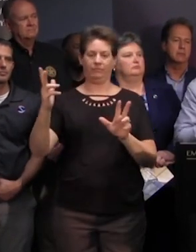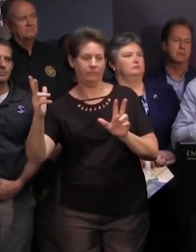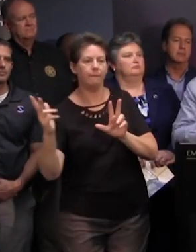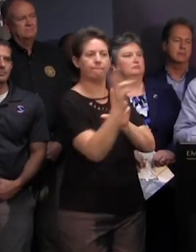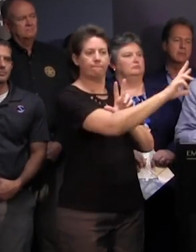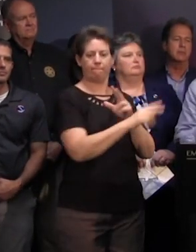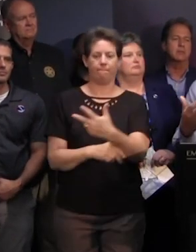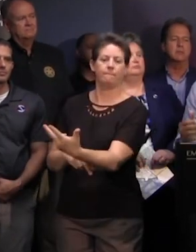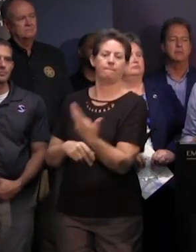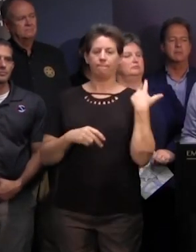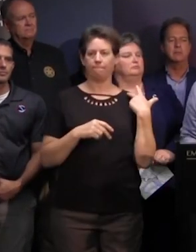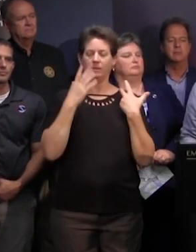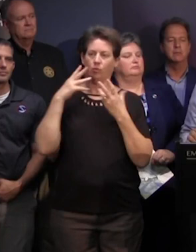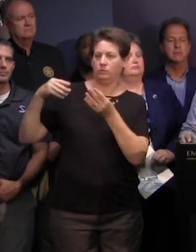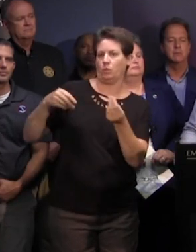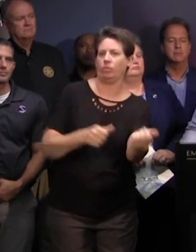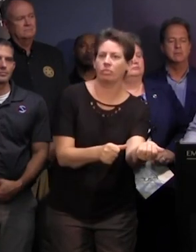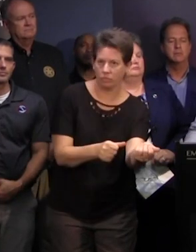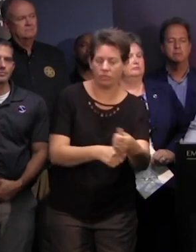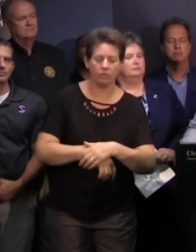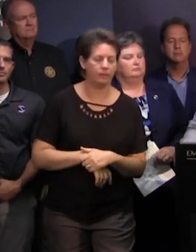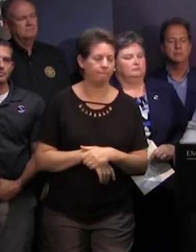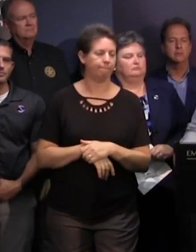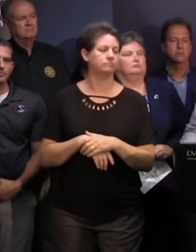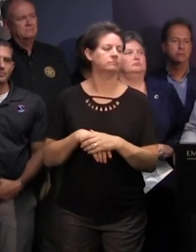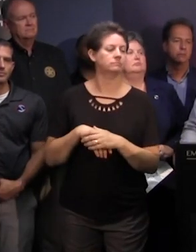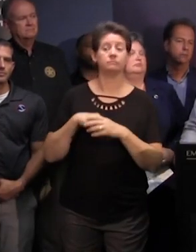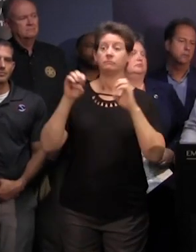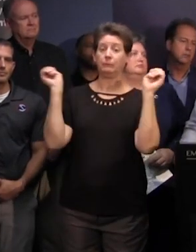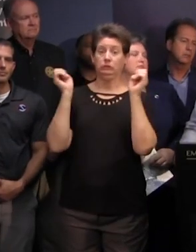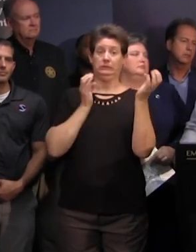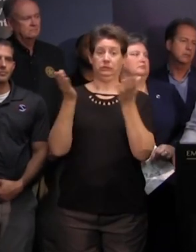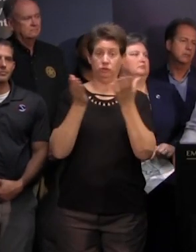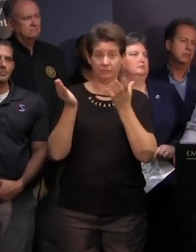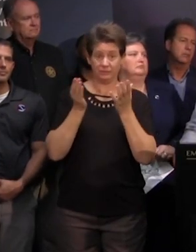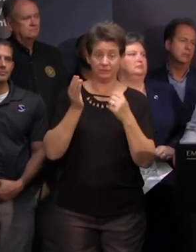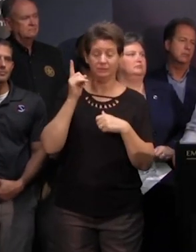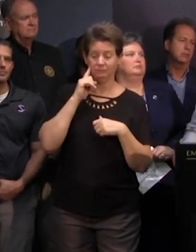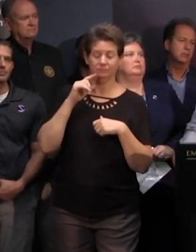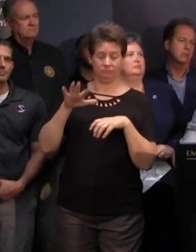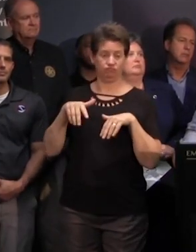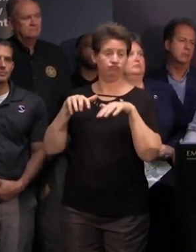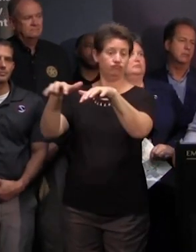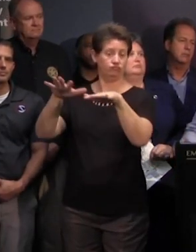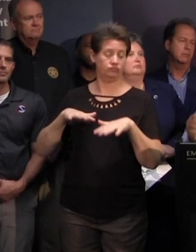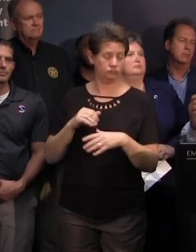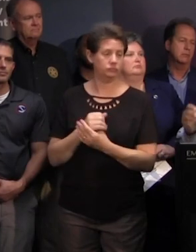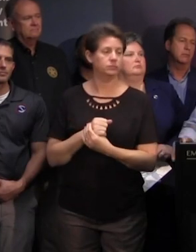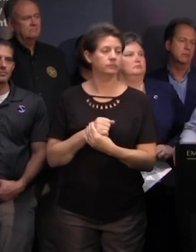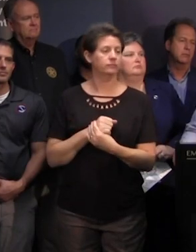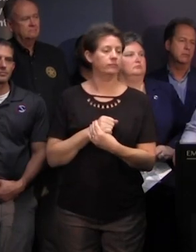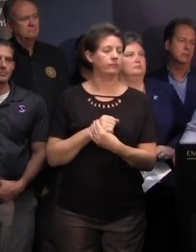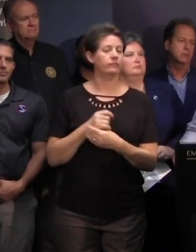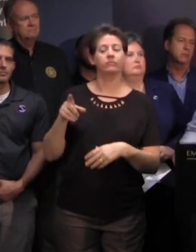don't interrupt the flow of traffic emergency services along the i-26 lane reversal